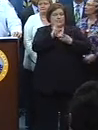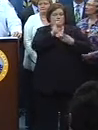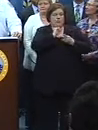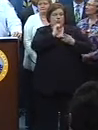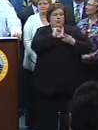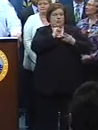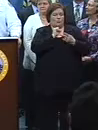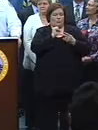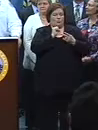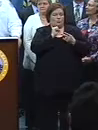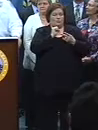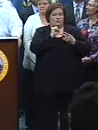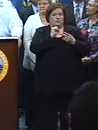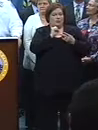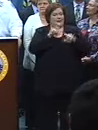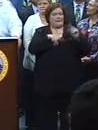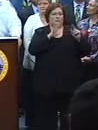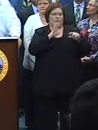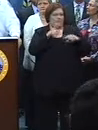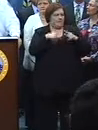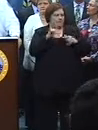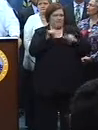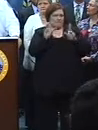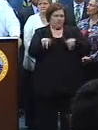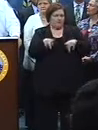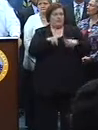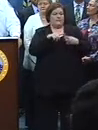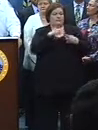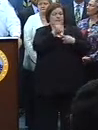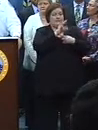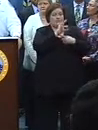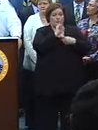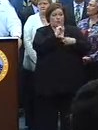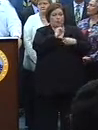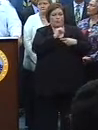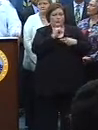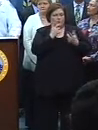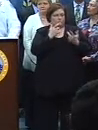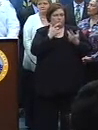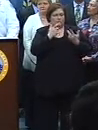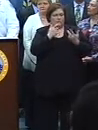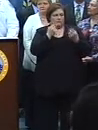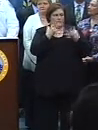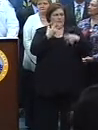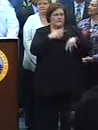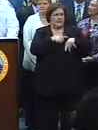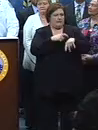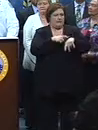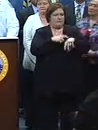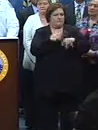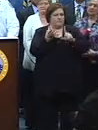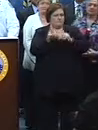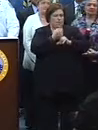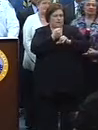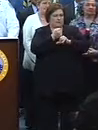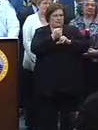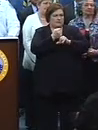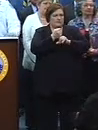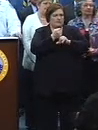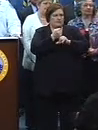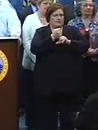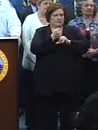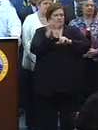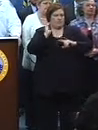I'm prohibited from talking about. The 17-year-old was not a stranger to the criminal justice system and, in fact, had been arrested prior for